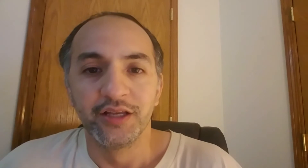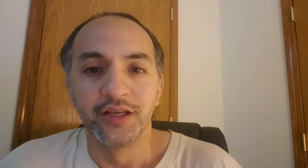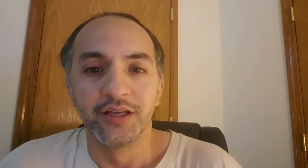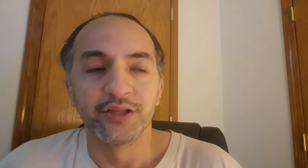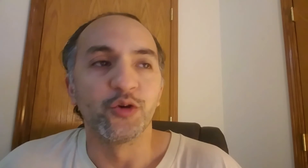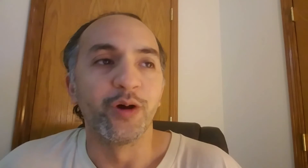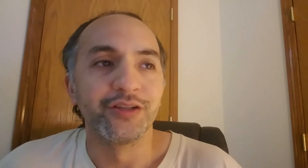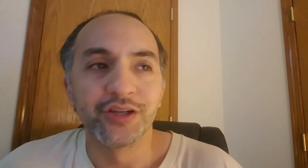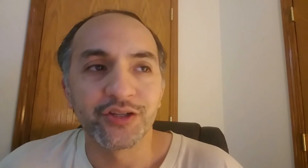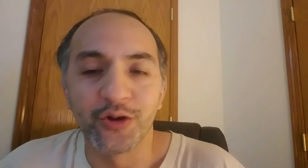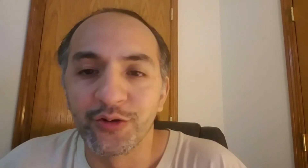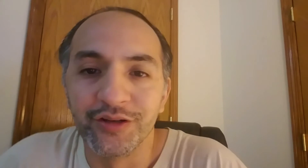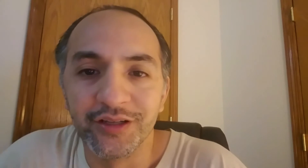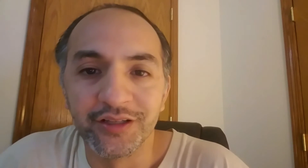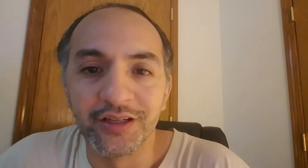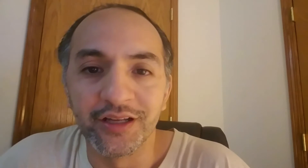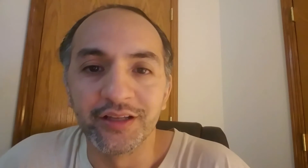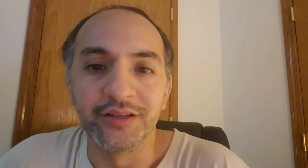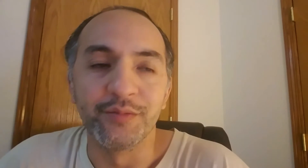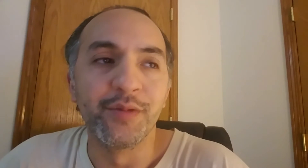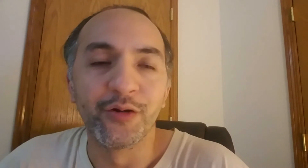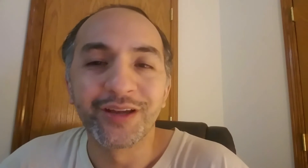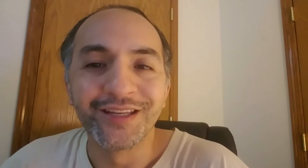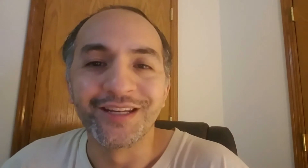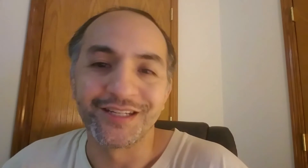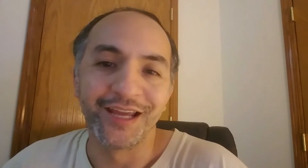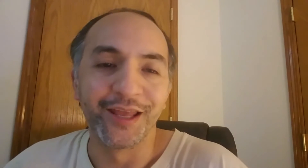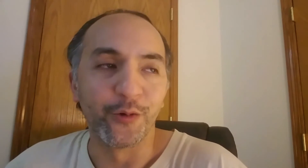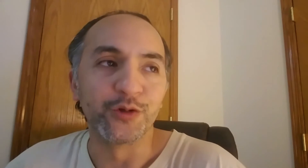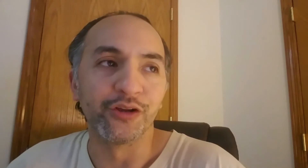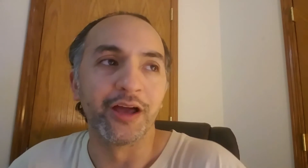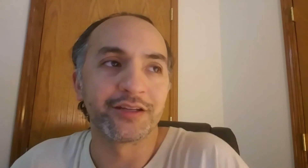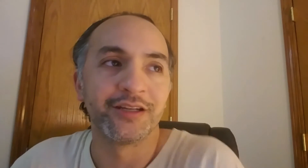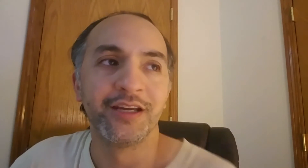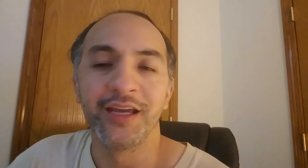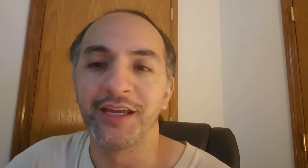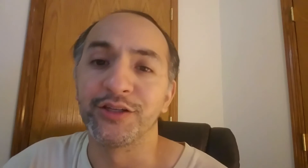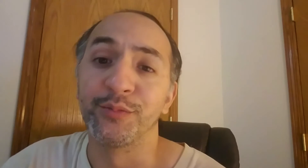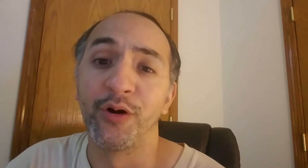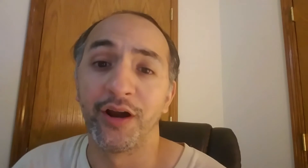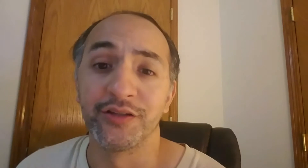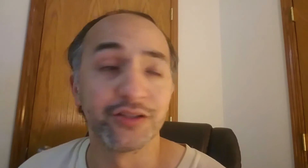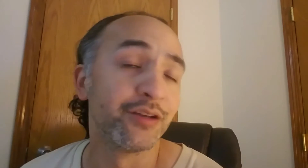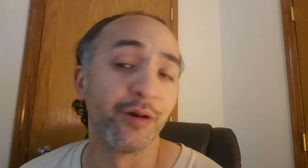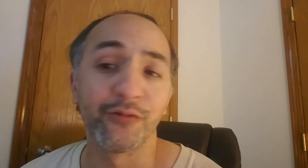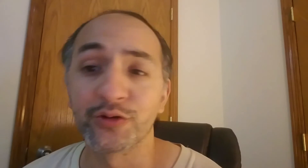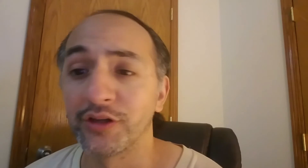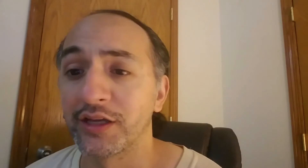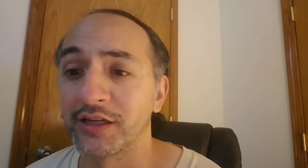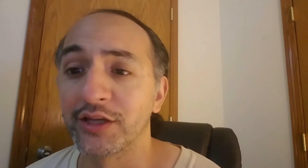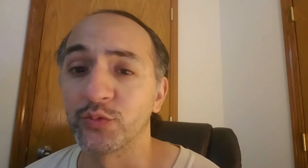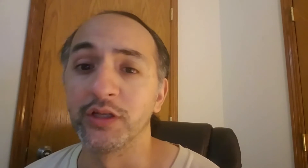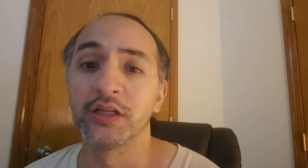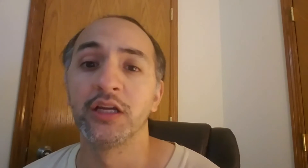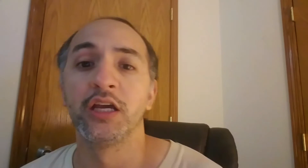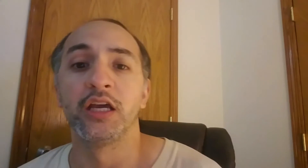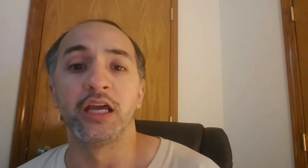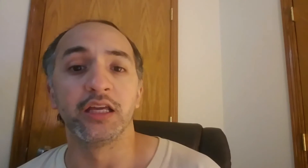So I just started an American Sign Language class and I just did my first class last week and